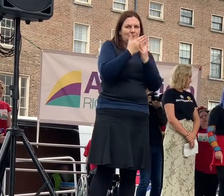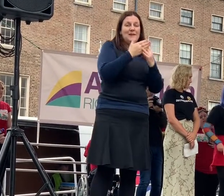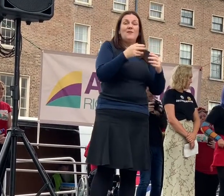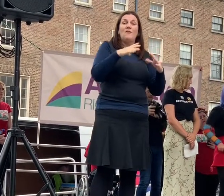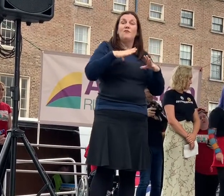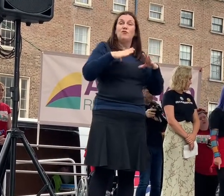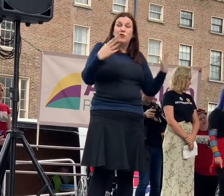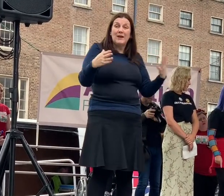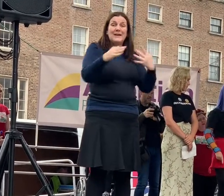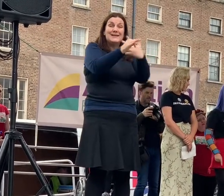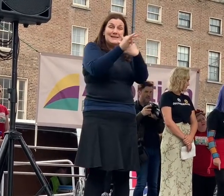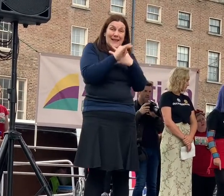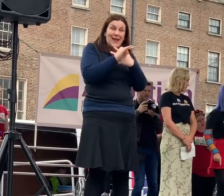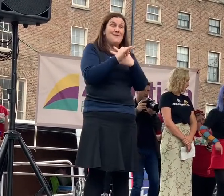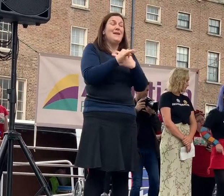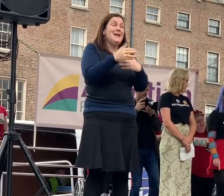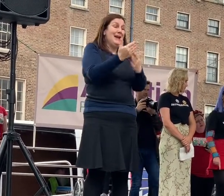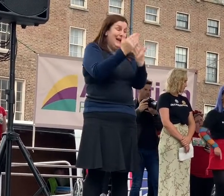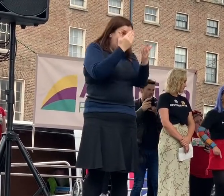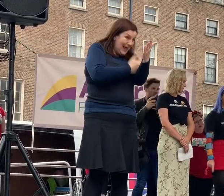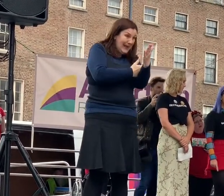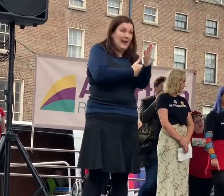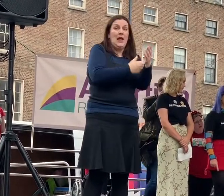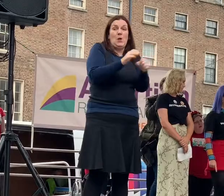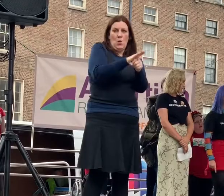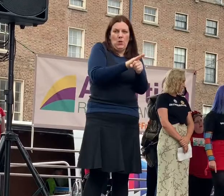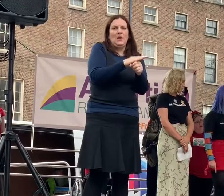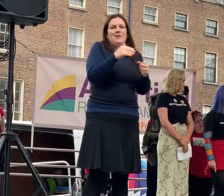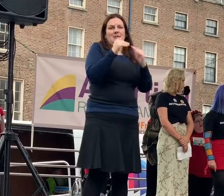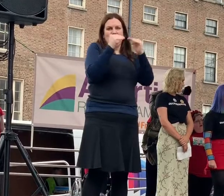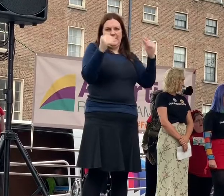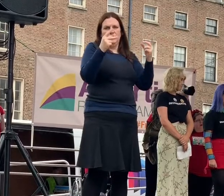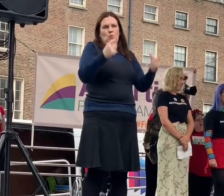legal and local is the standard we want!